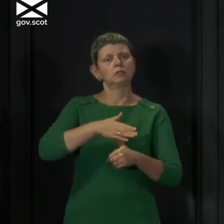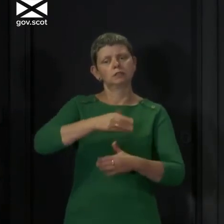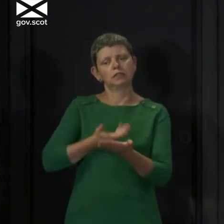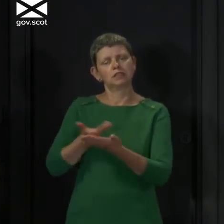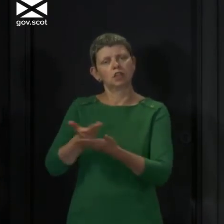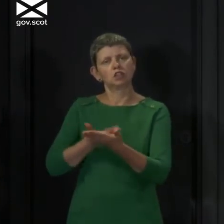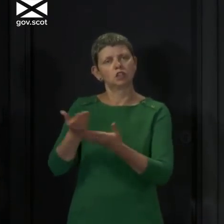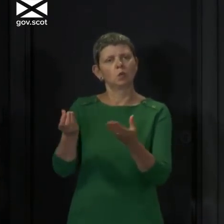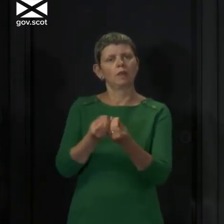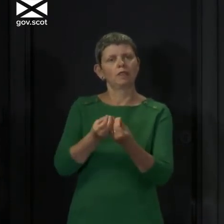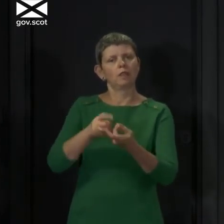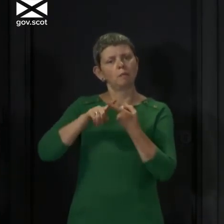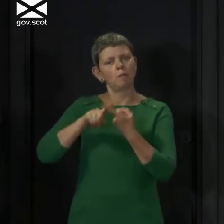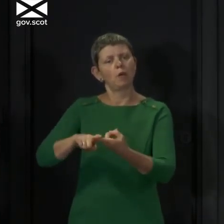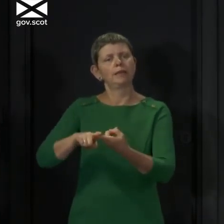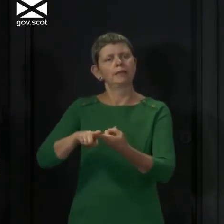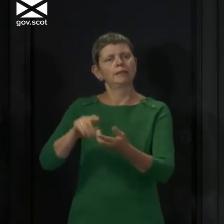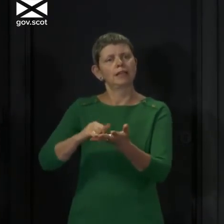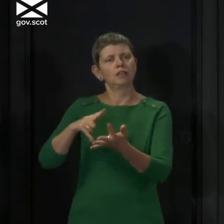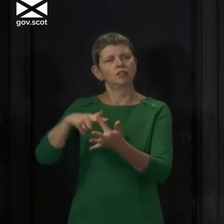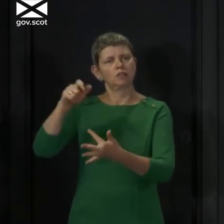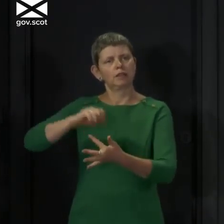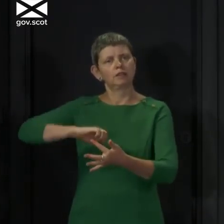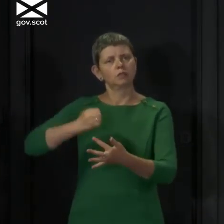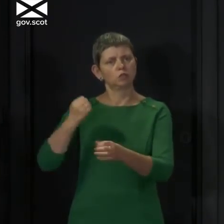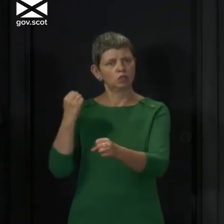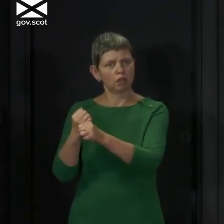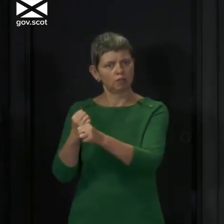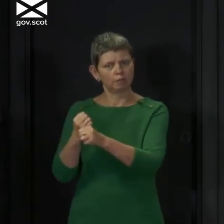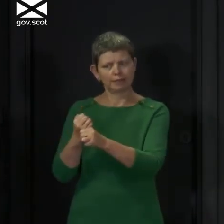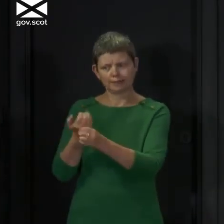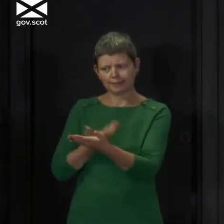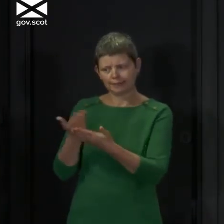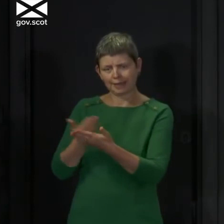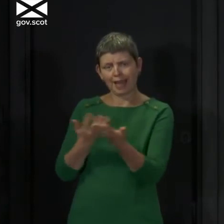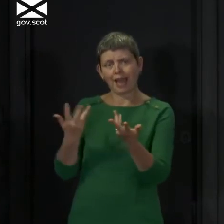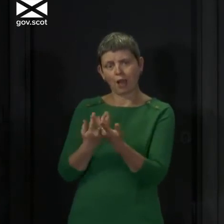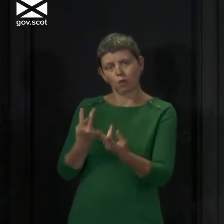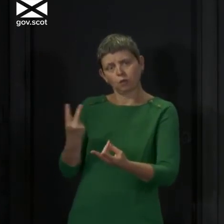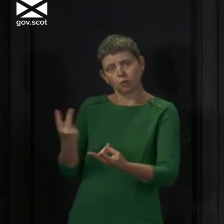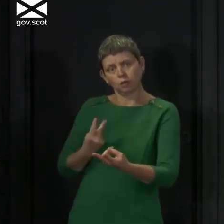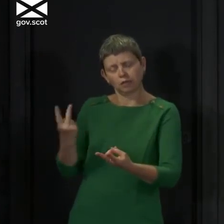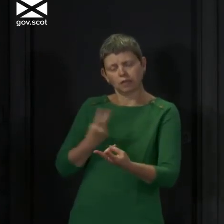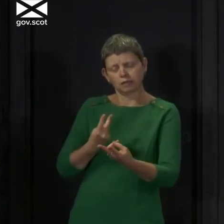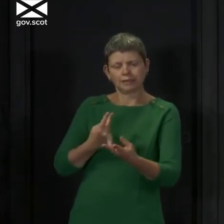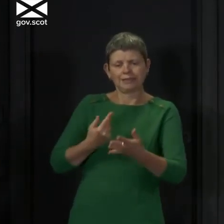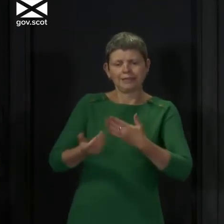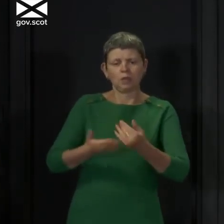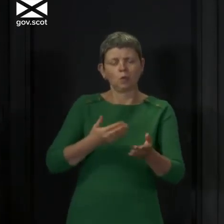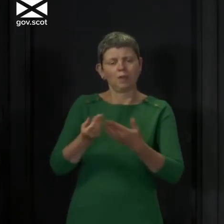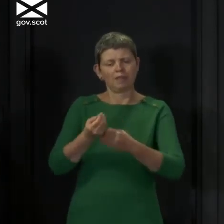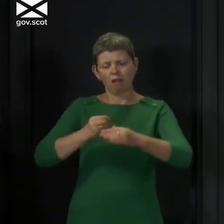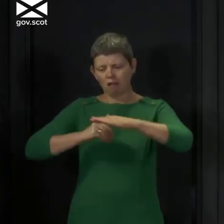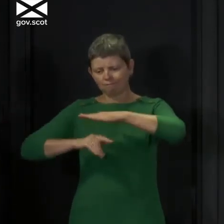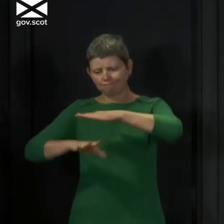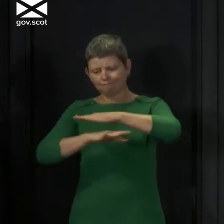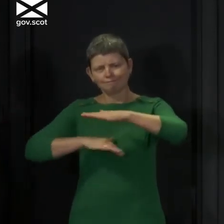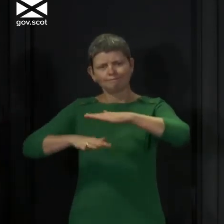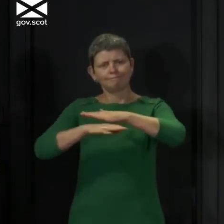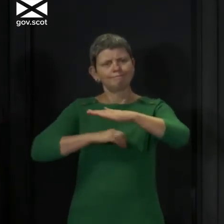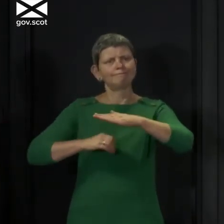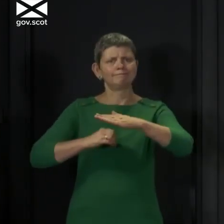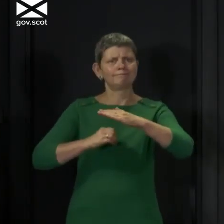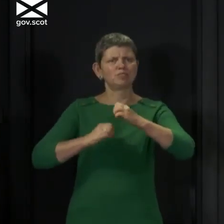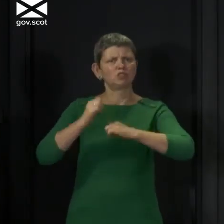Scottish Government about how within the government we both address some of the underlying structural systemic issues in terms of